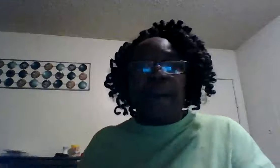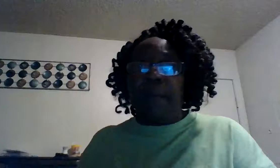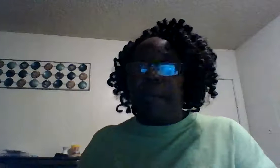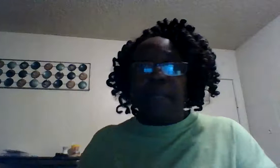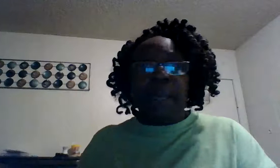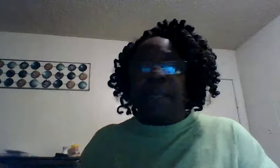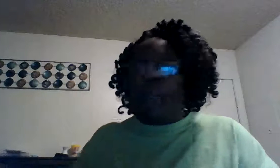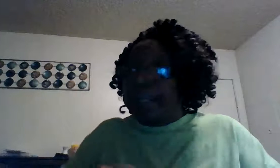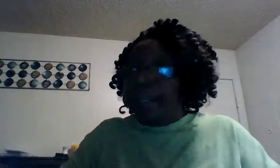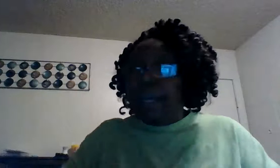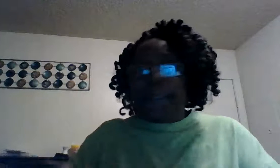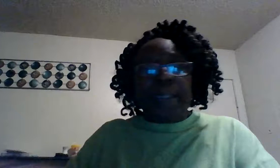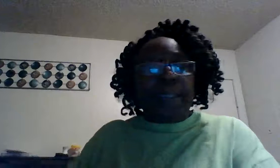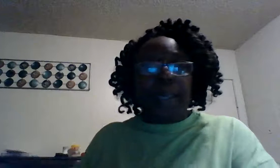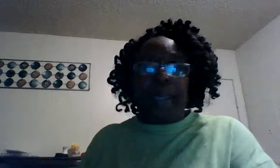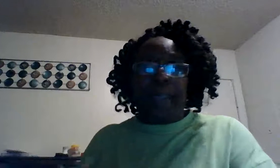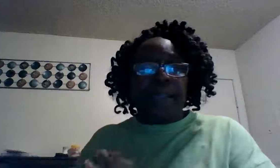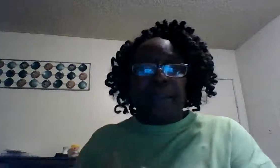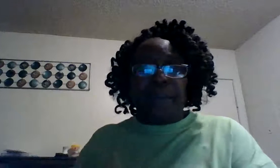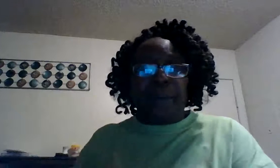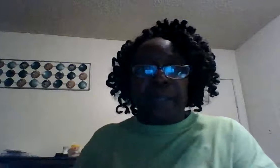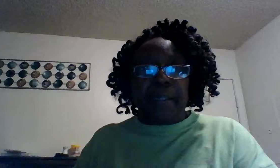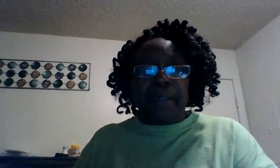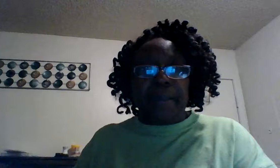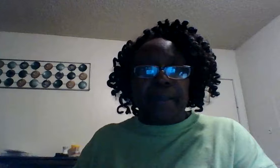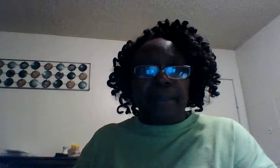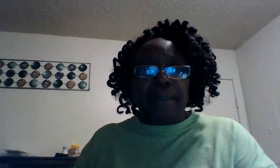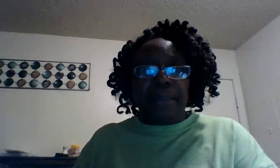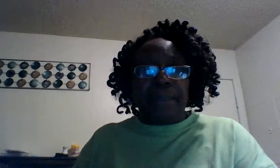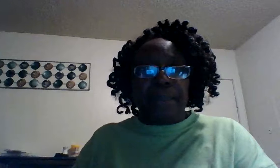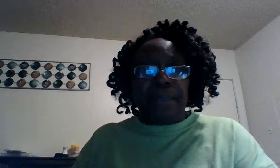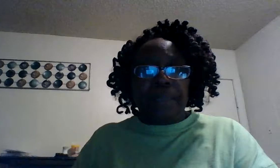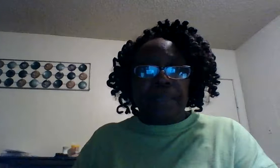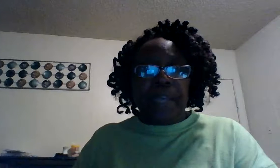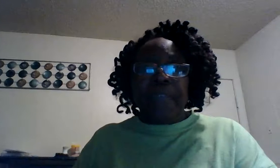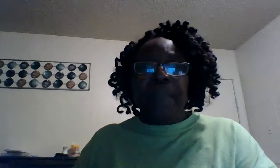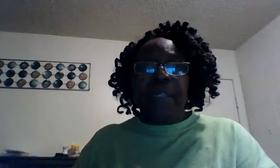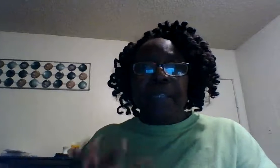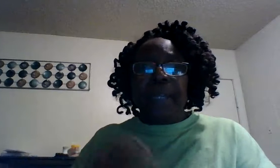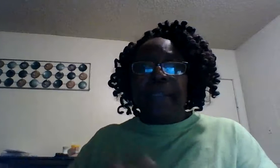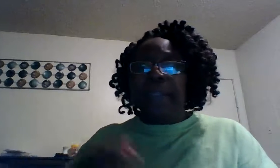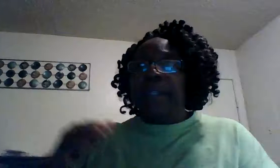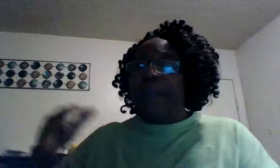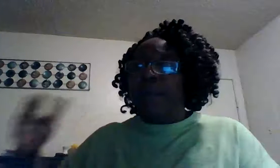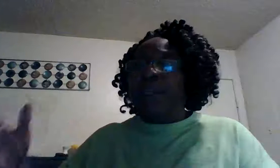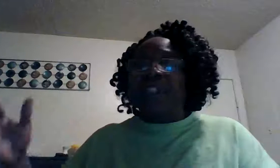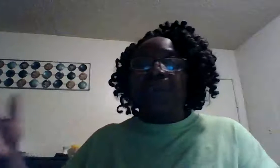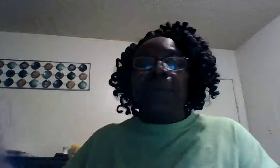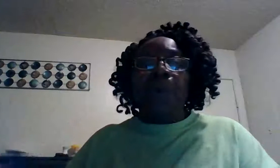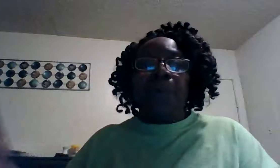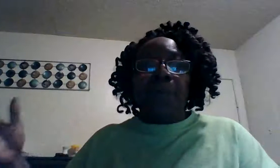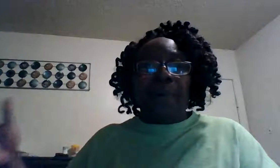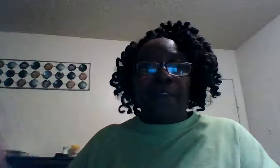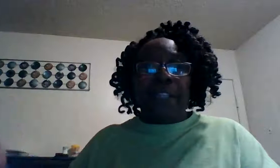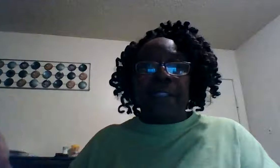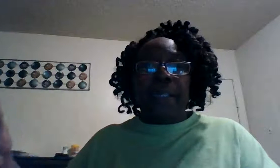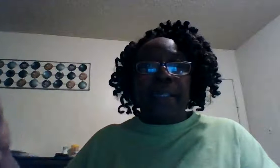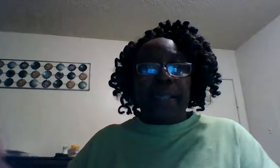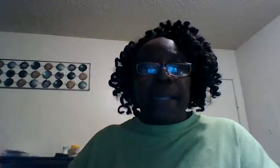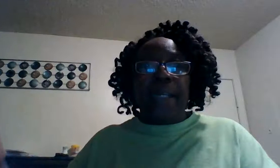i already done nothing can't separate that means nothing what you go through a face in daily